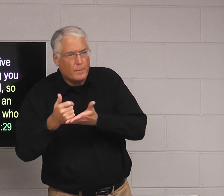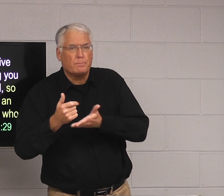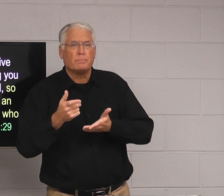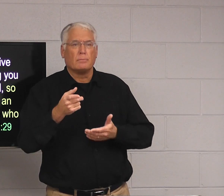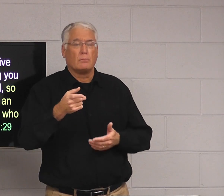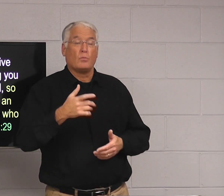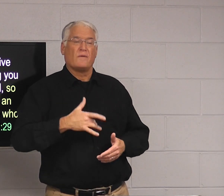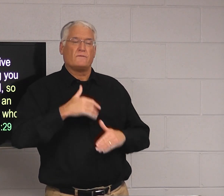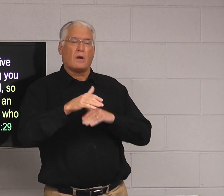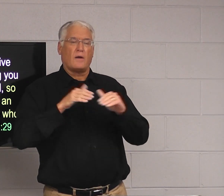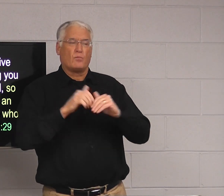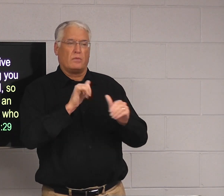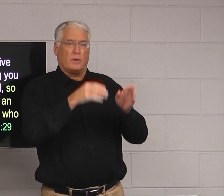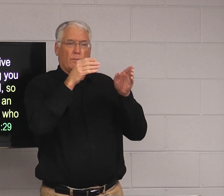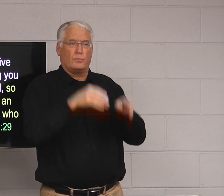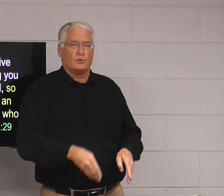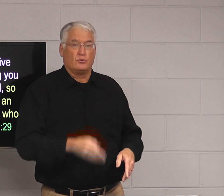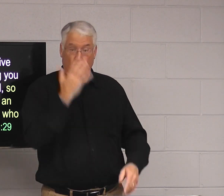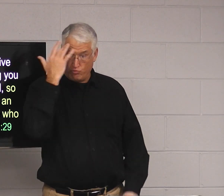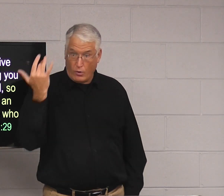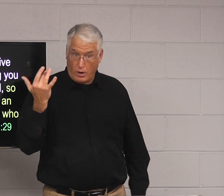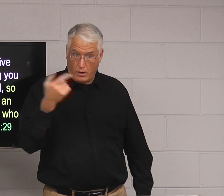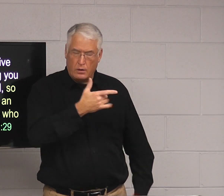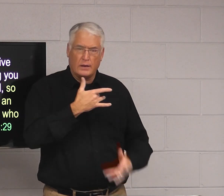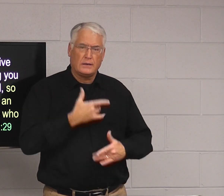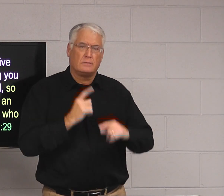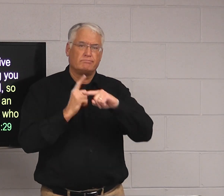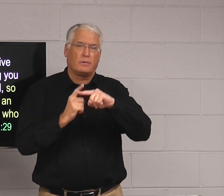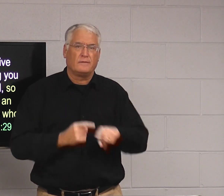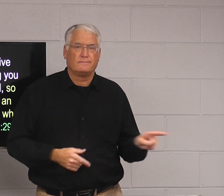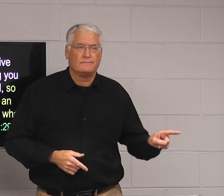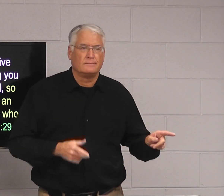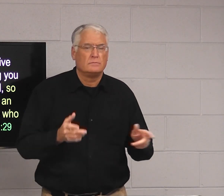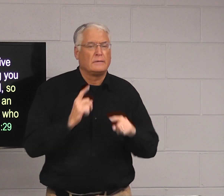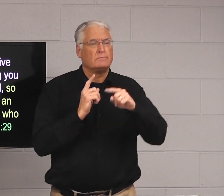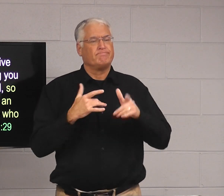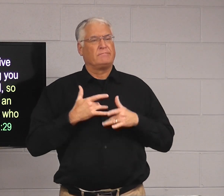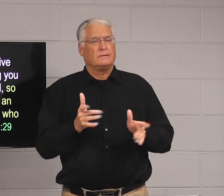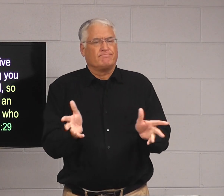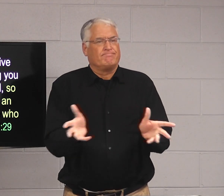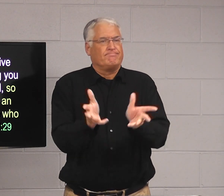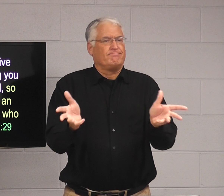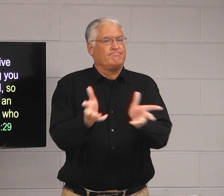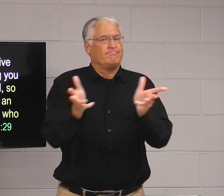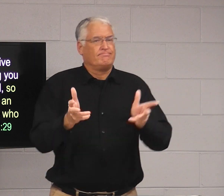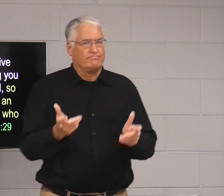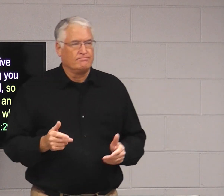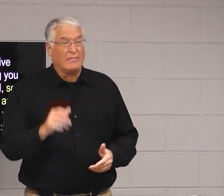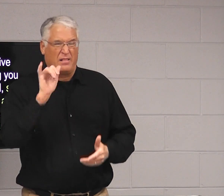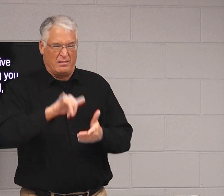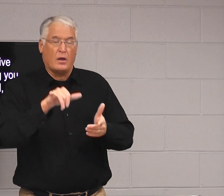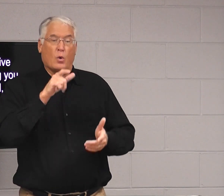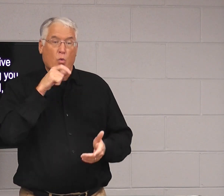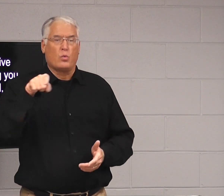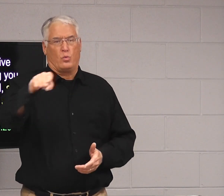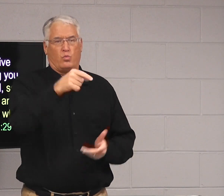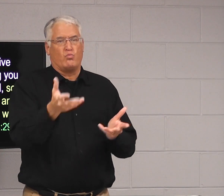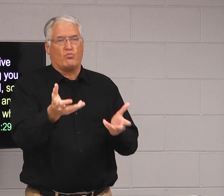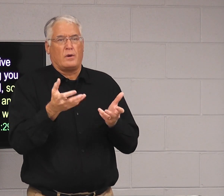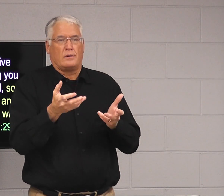is bothering them, you try to help. You feel more comfortable with that person because they're always positive and they tend to be encouraging. And